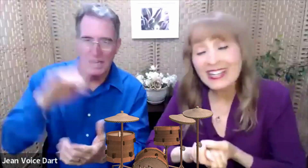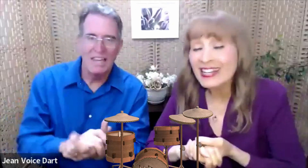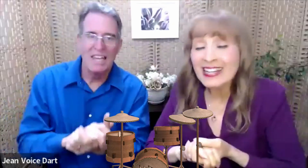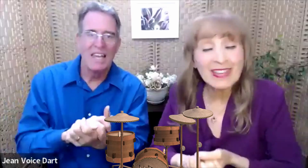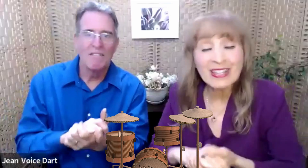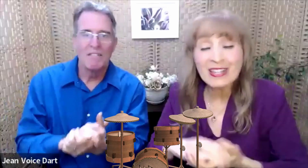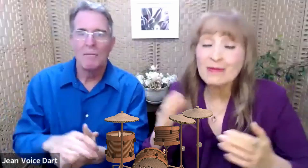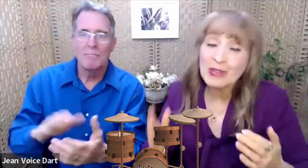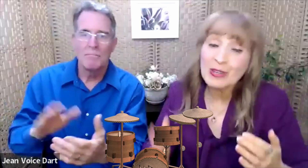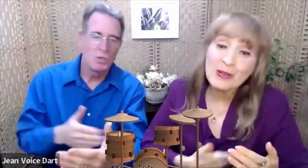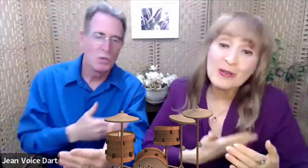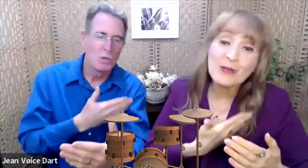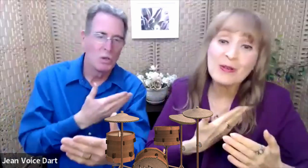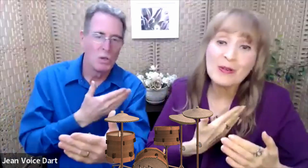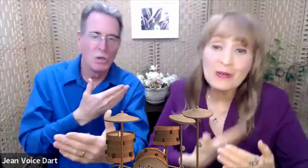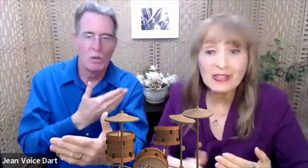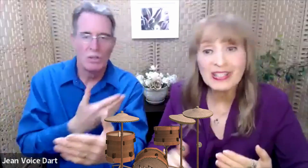in music.